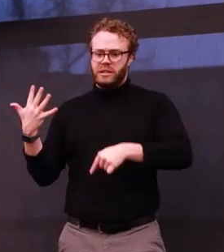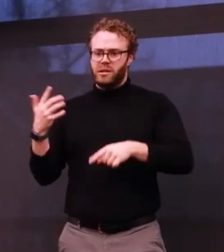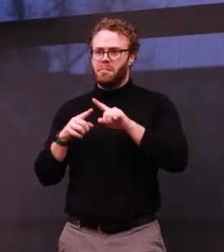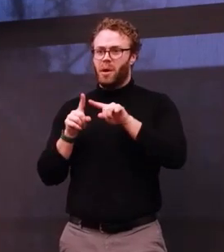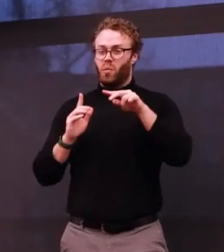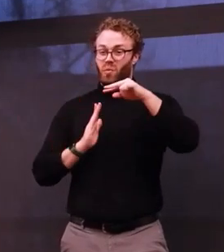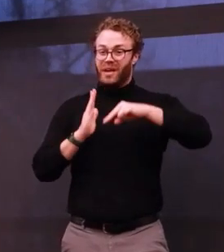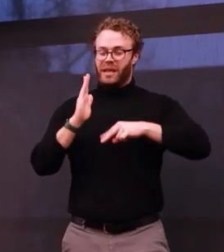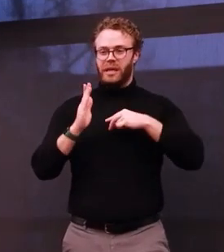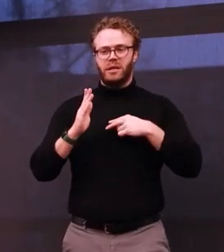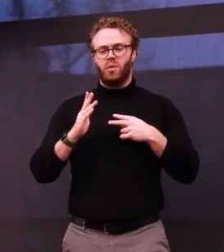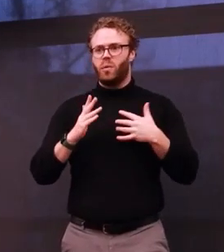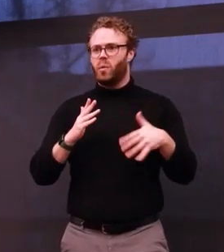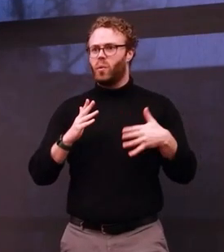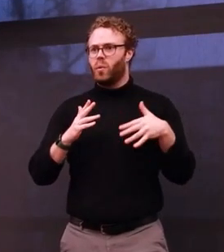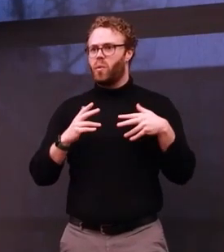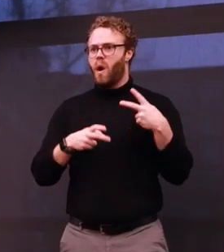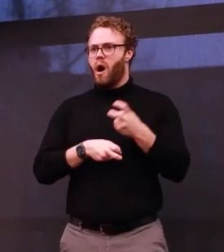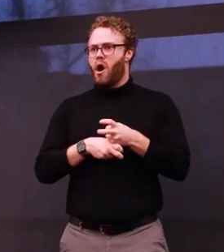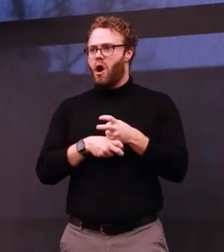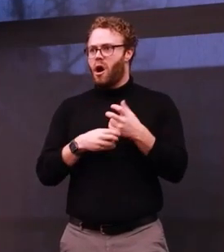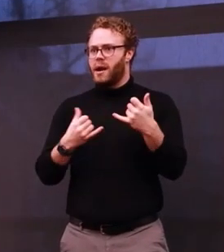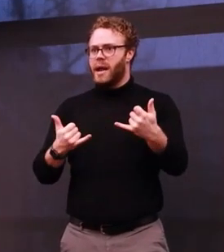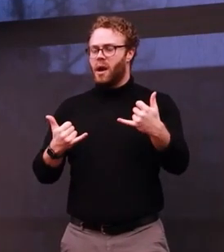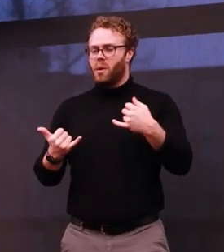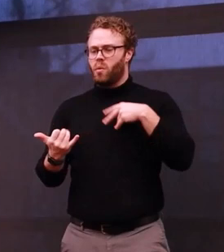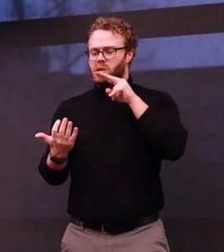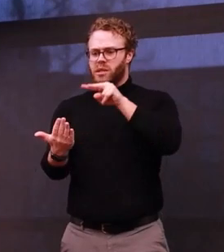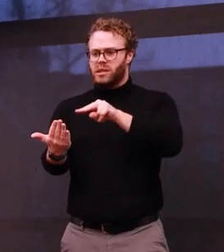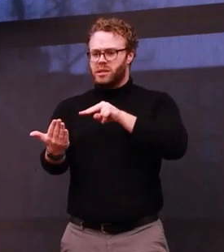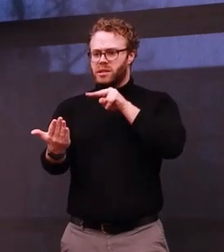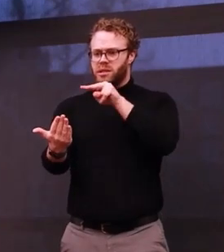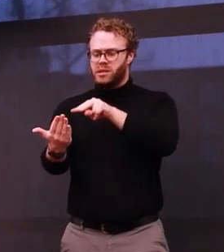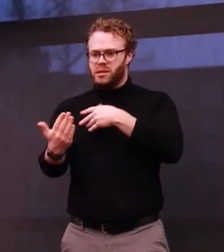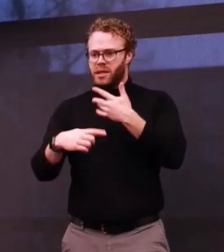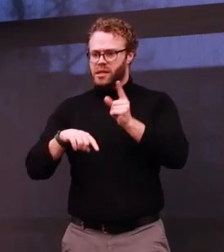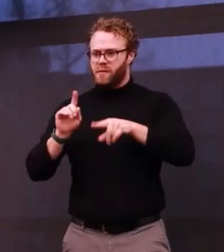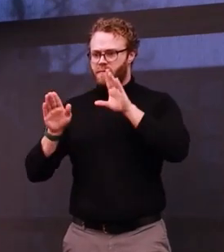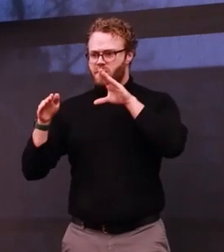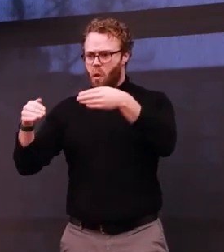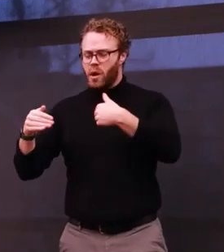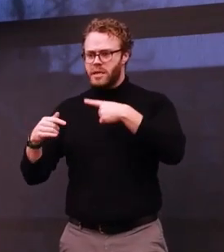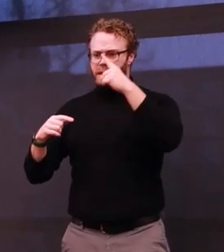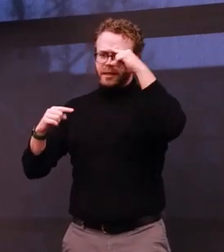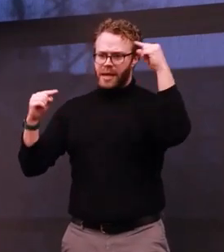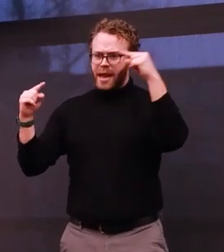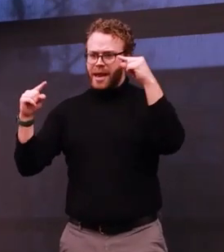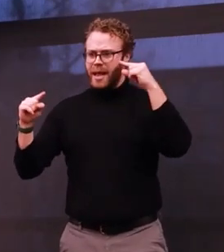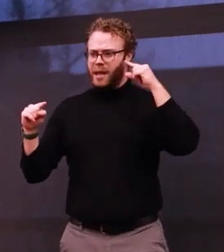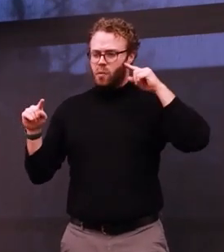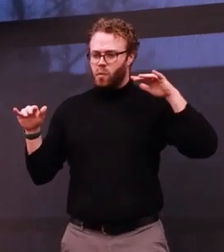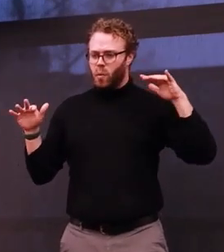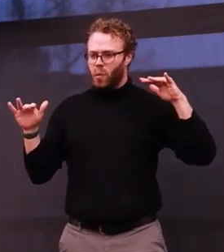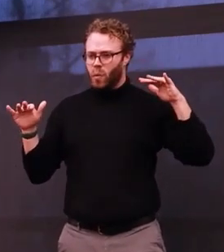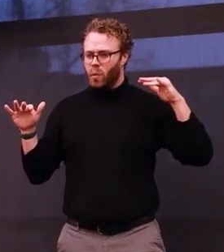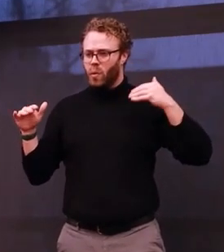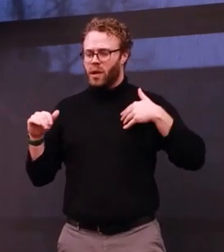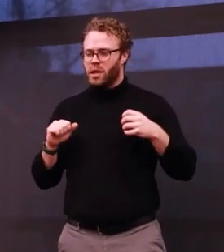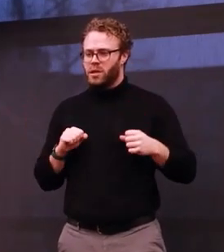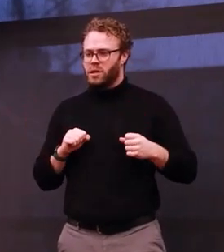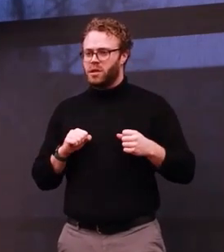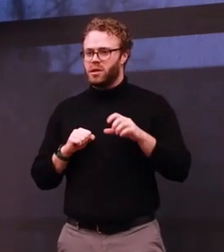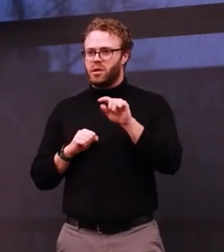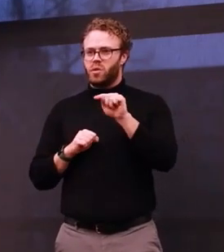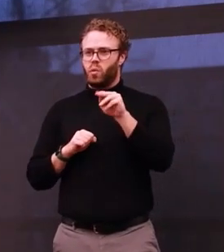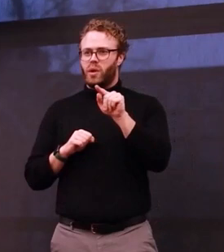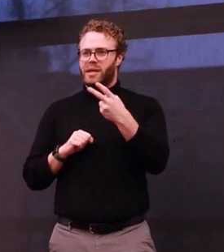understand it, try to concentrate, and get headaches, tinnitus, and uncontrollable twitching. As